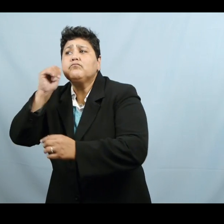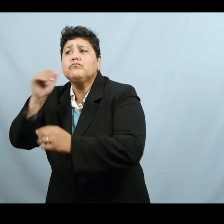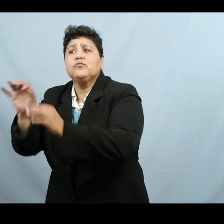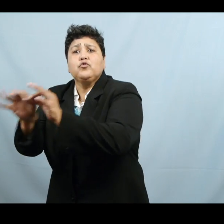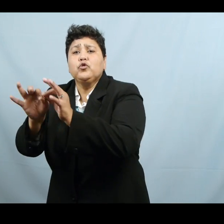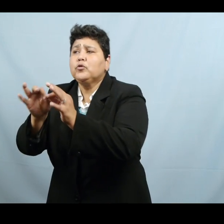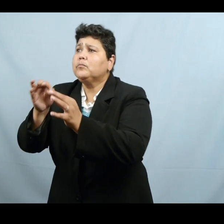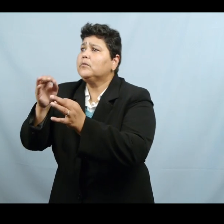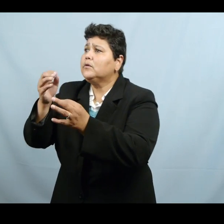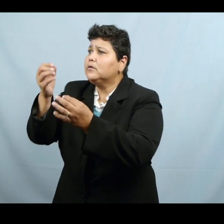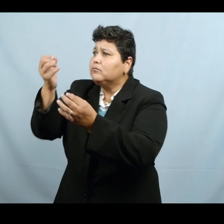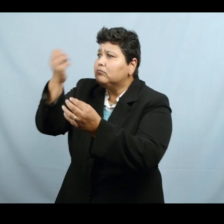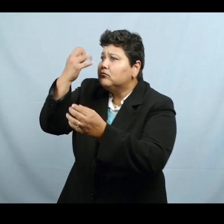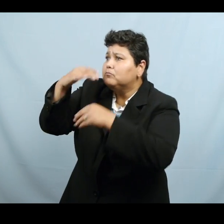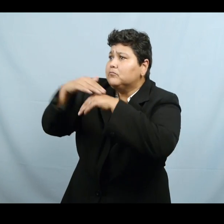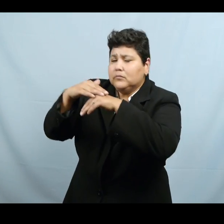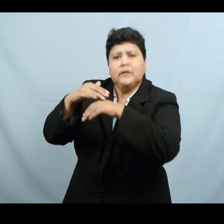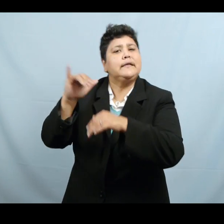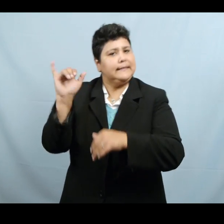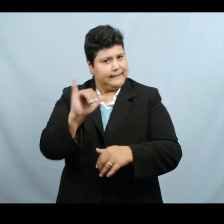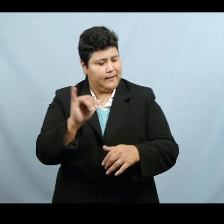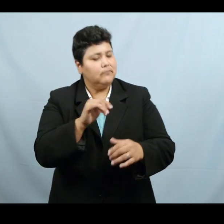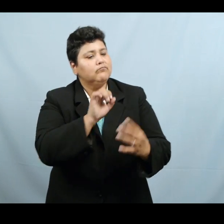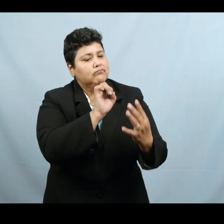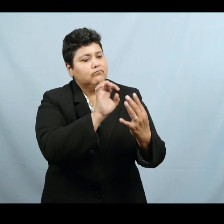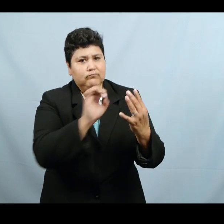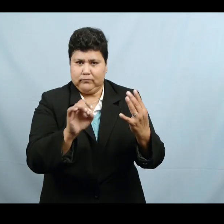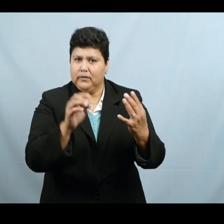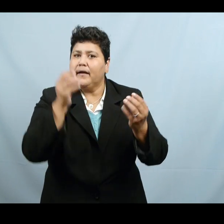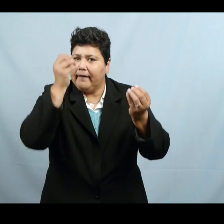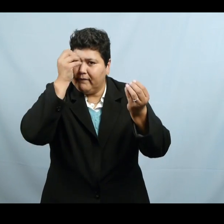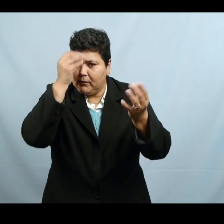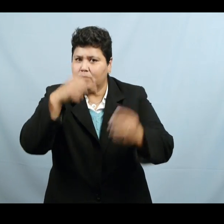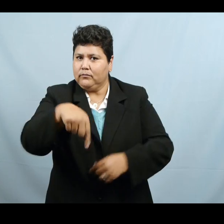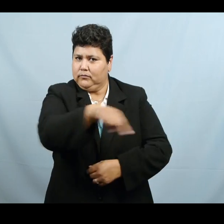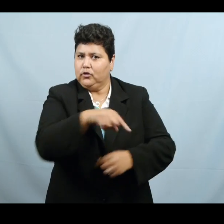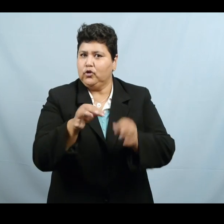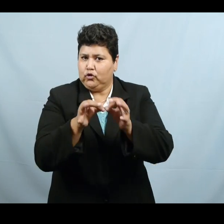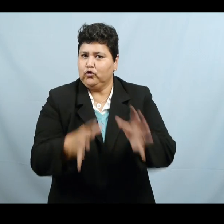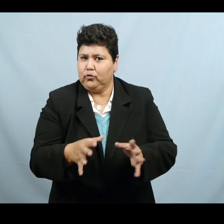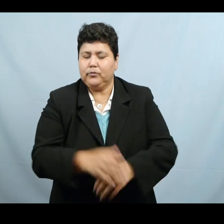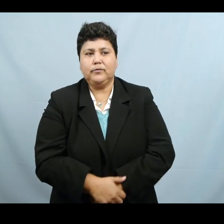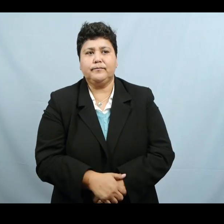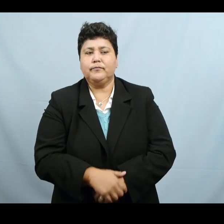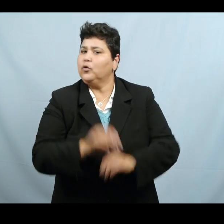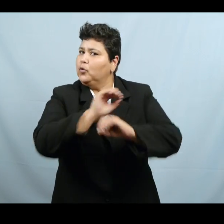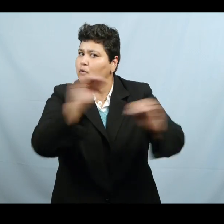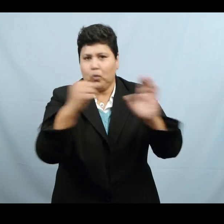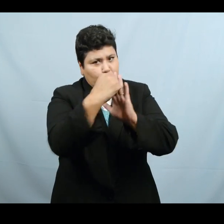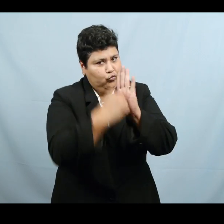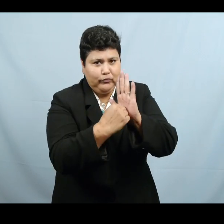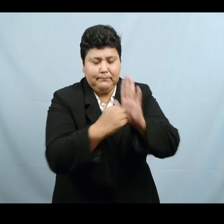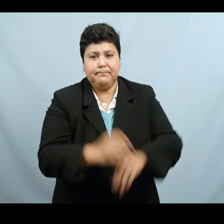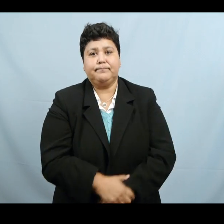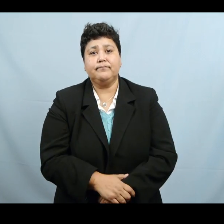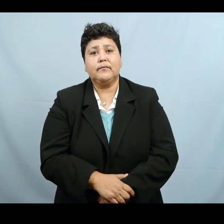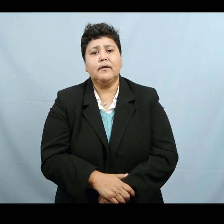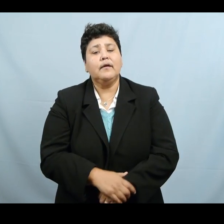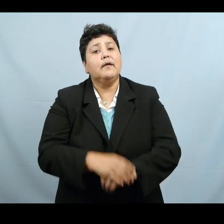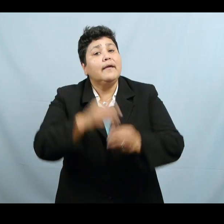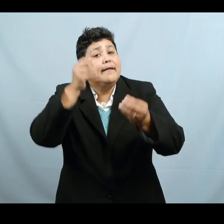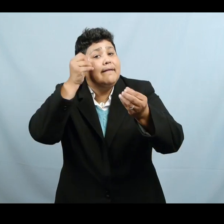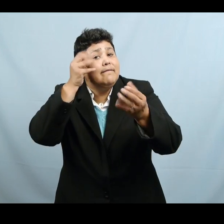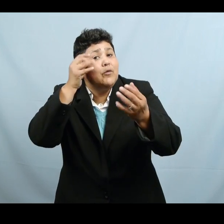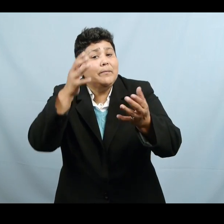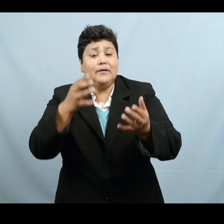interpreters had a general idea of what they were walking into. None of these scenarios were scripted. The content